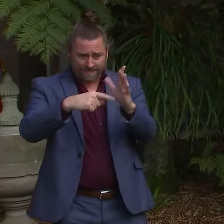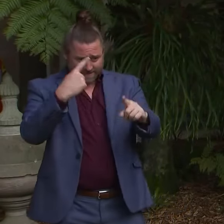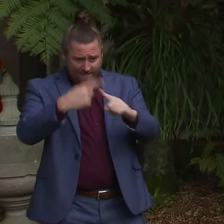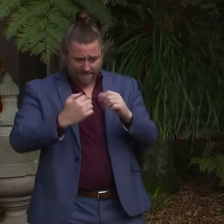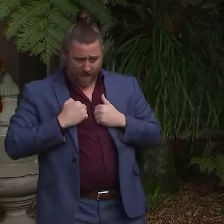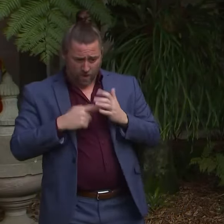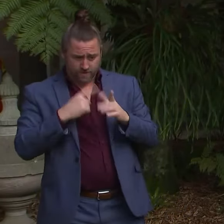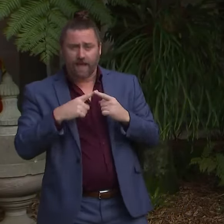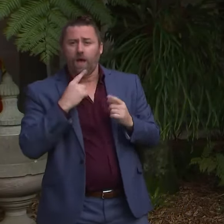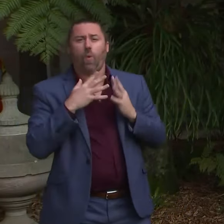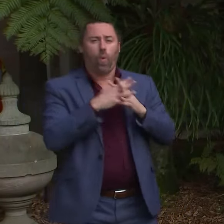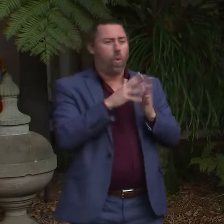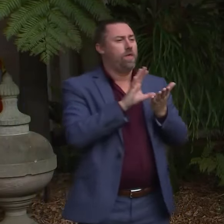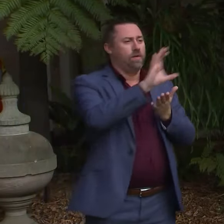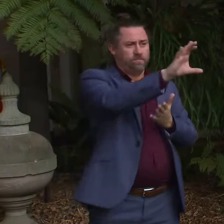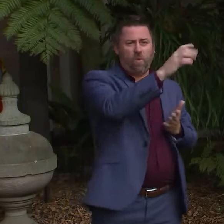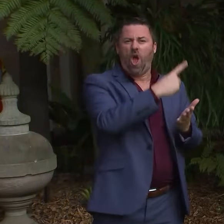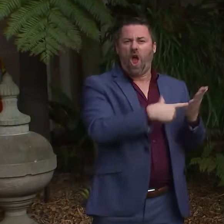Yes.